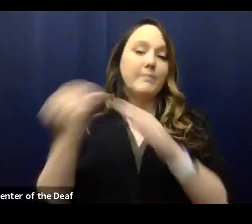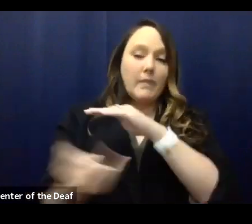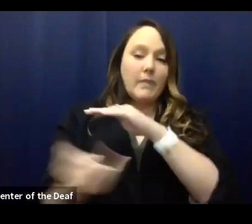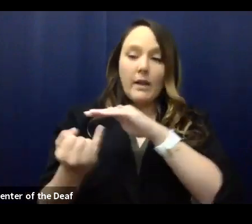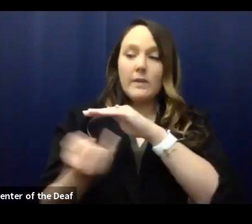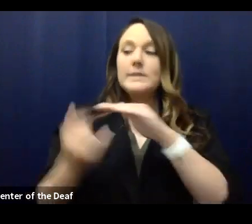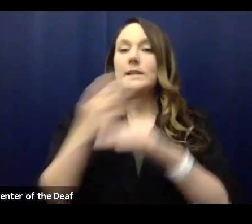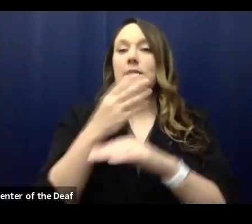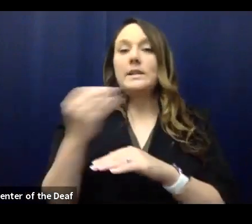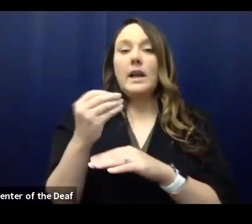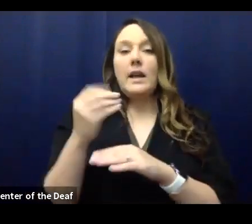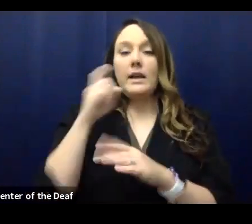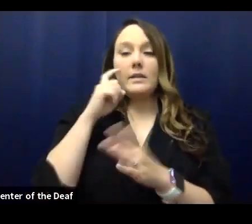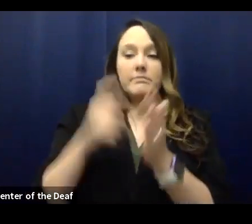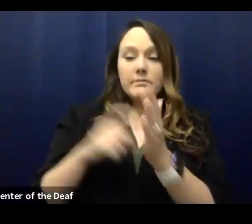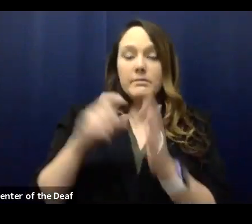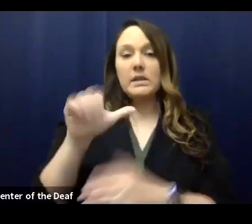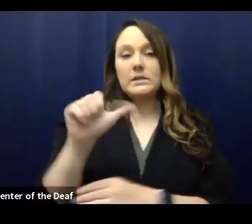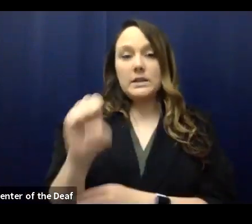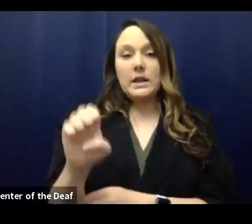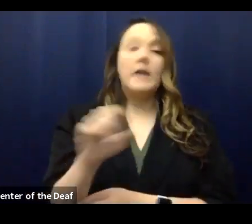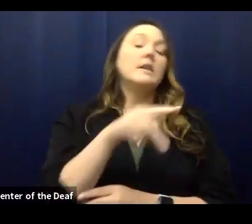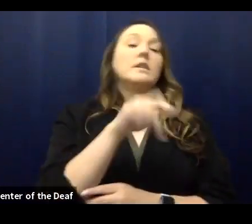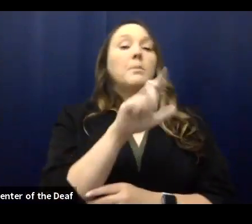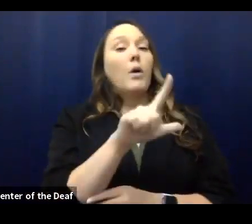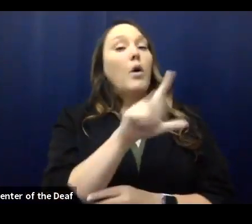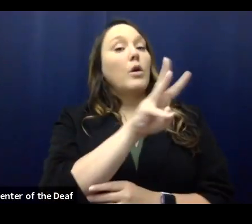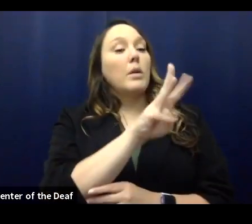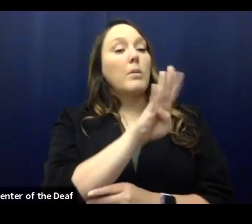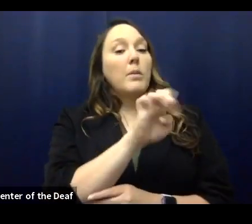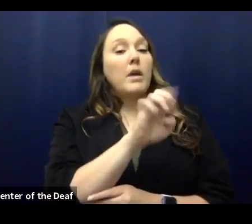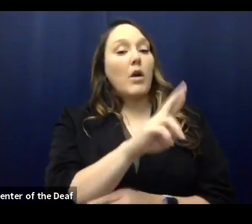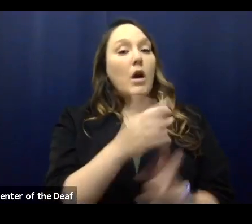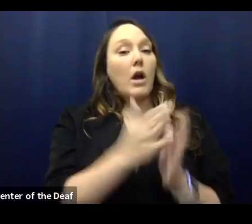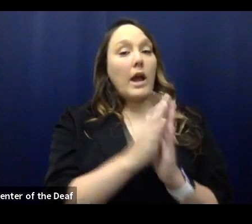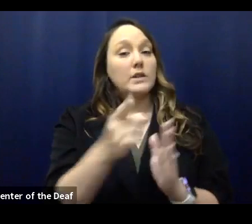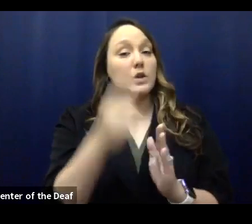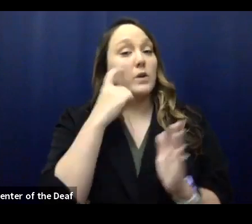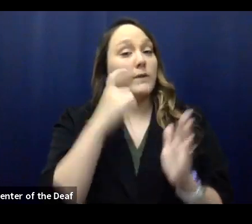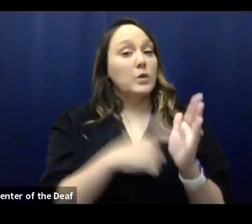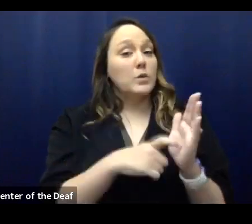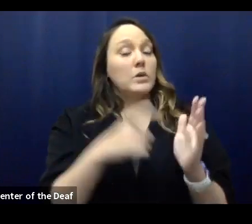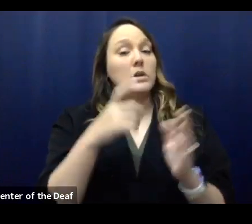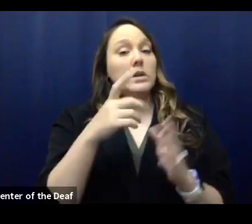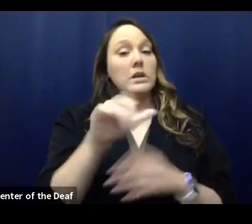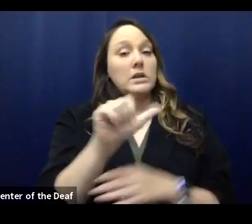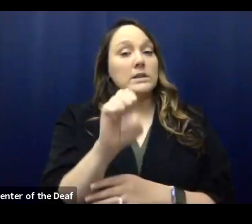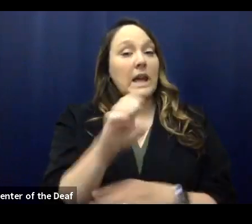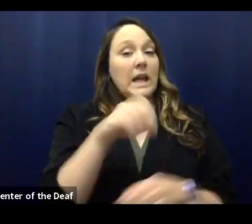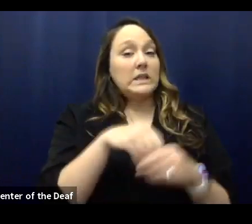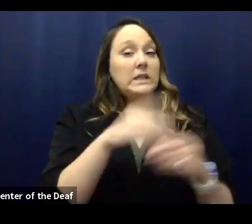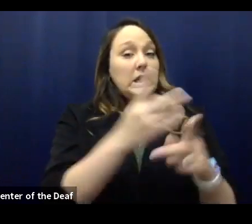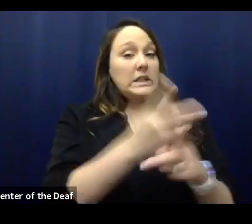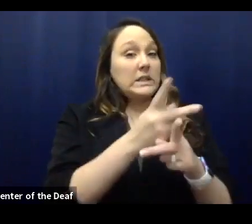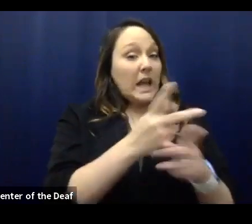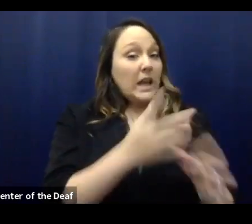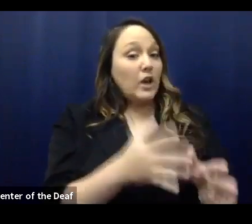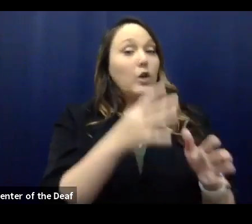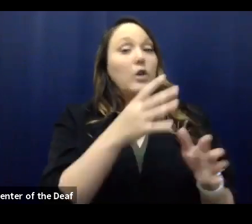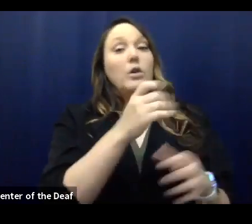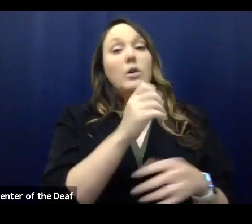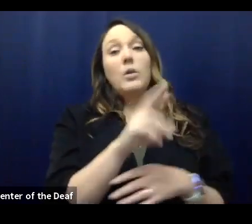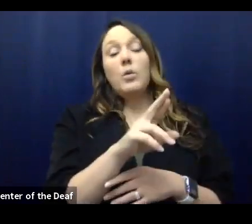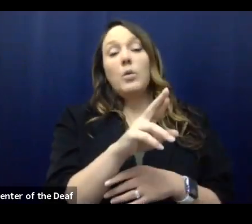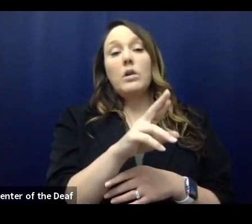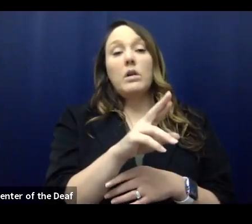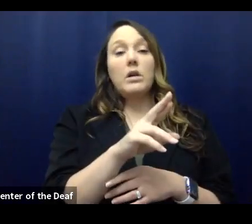cases. Paul with WBIR, he's asking, have you seen cases inside daycares locally? And also if